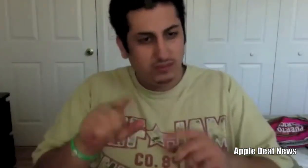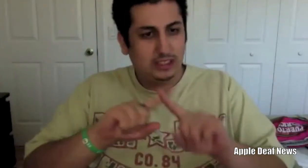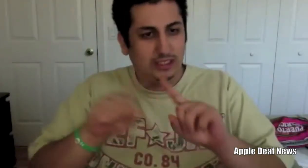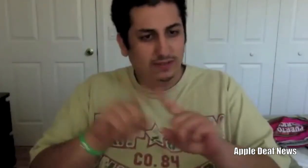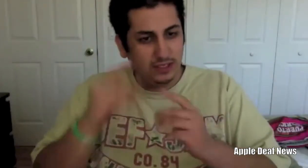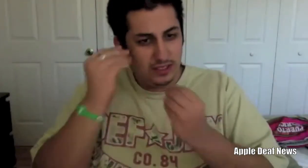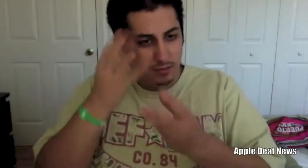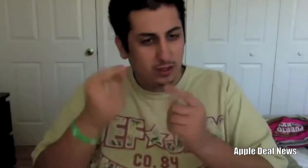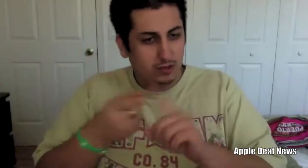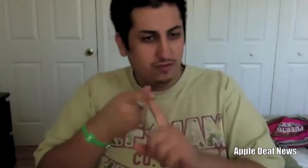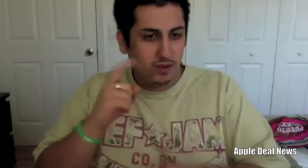So,